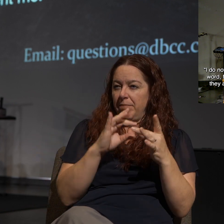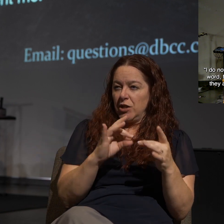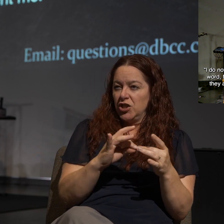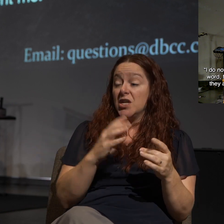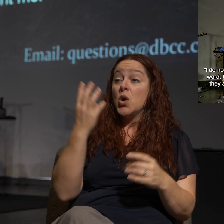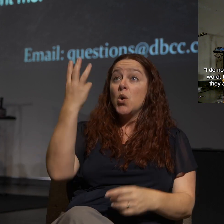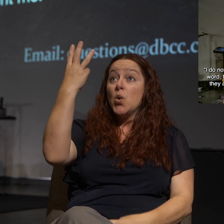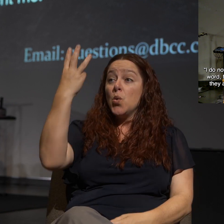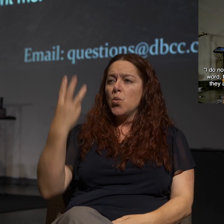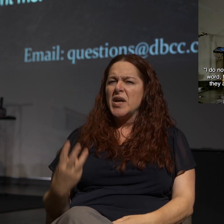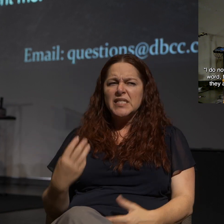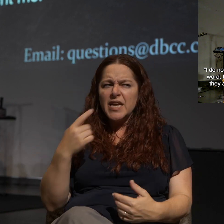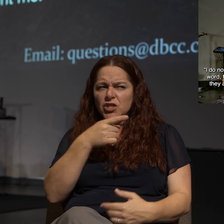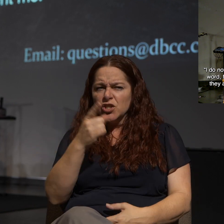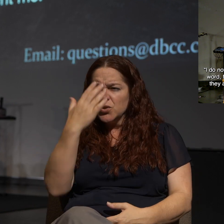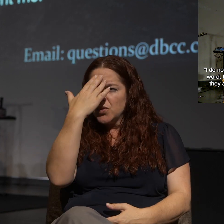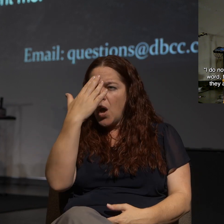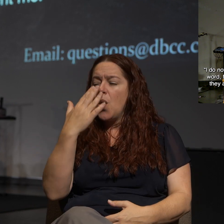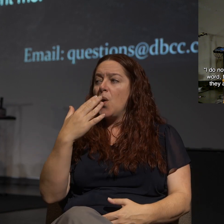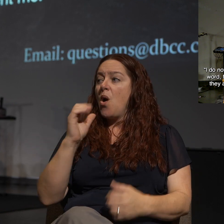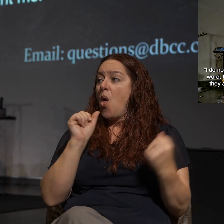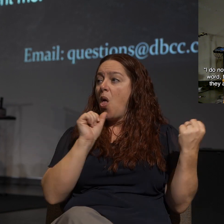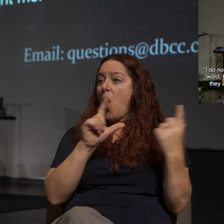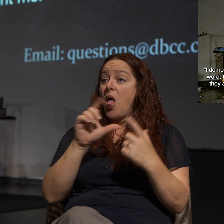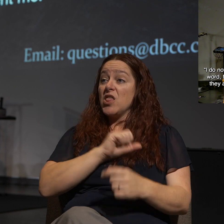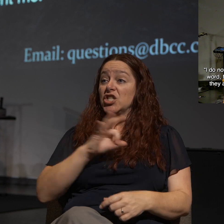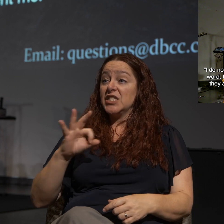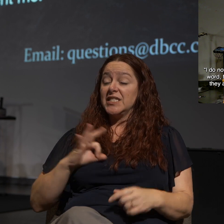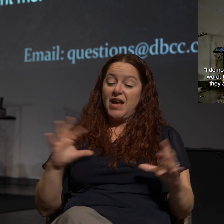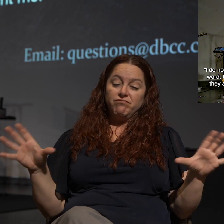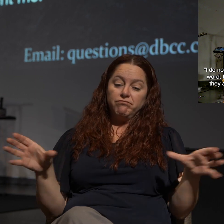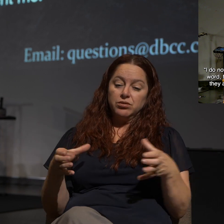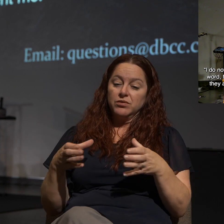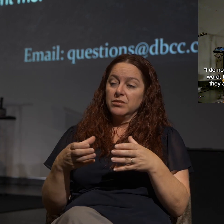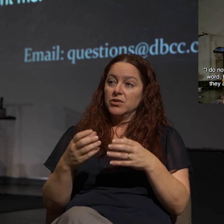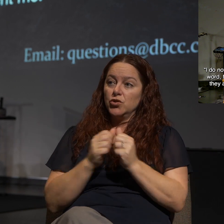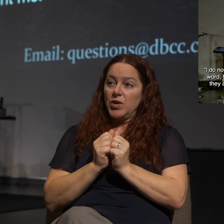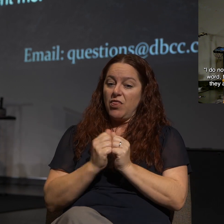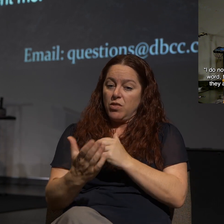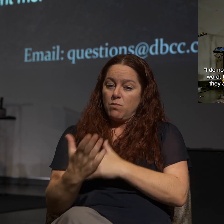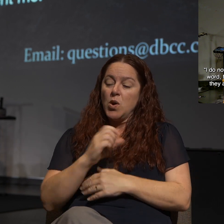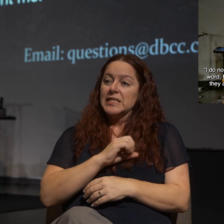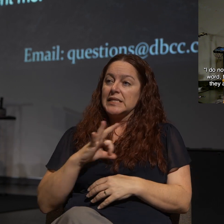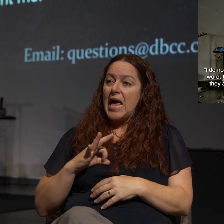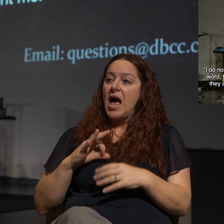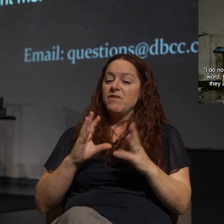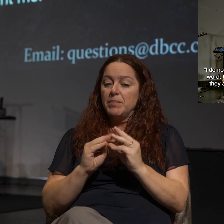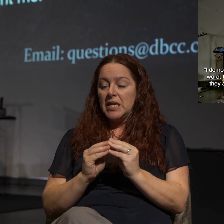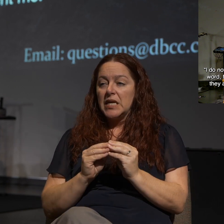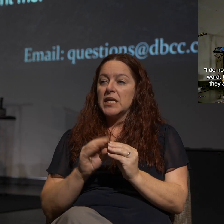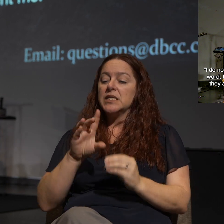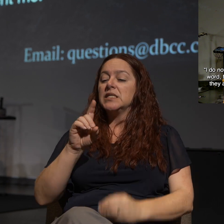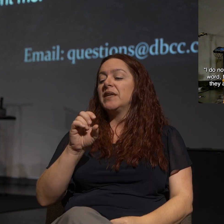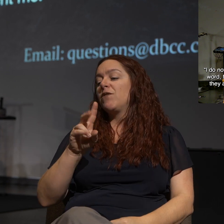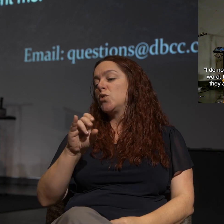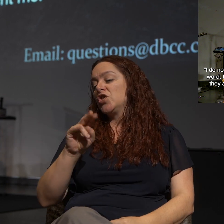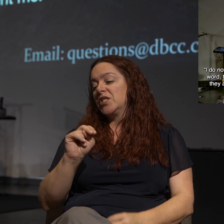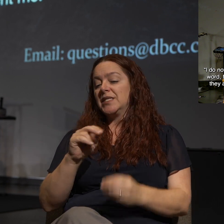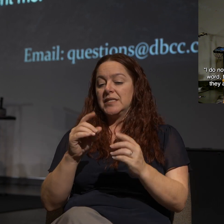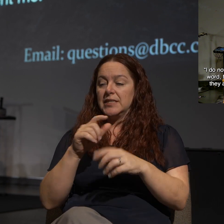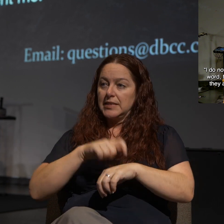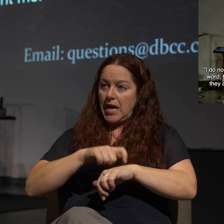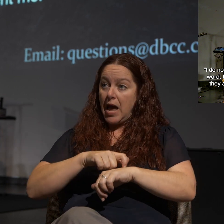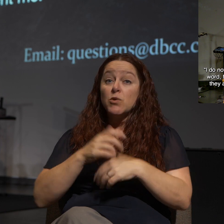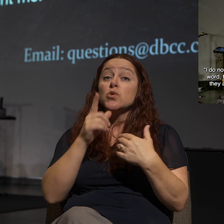Wednesdays, not sure if you know this or not, but on Wednesdays, all our staff gets together in the morning and we have a staff meeting but we also have some devotion time and whoever's doing the